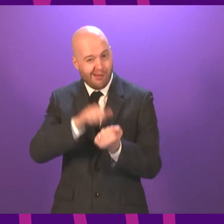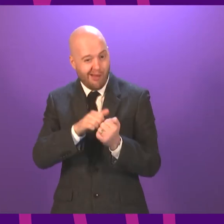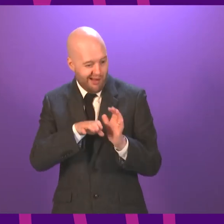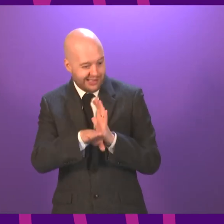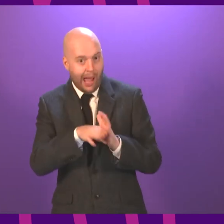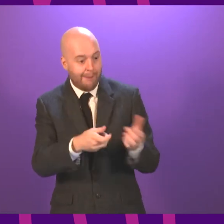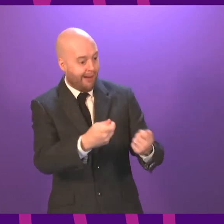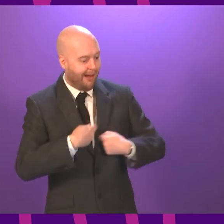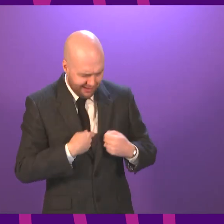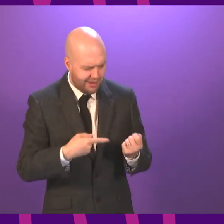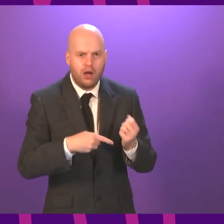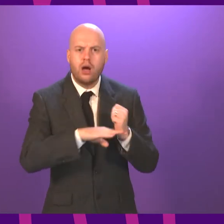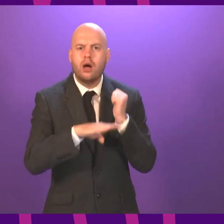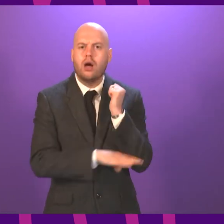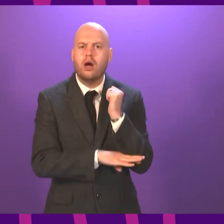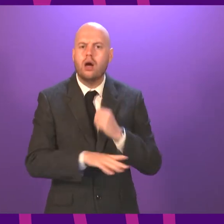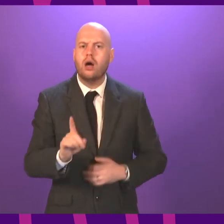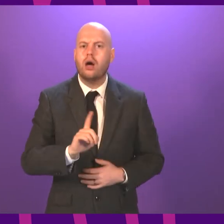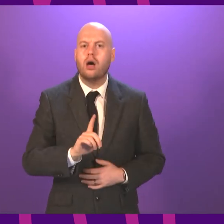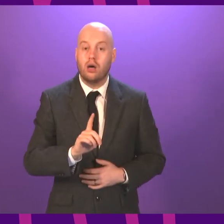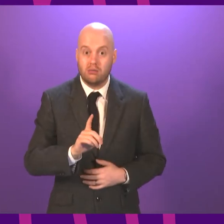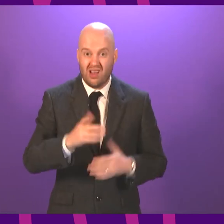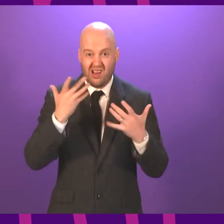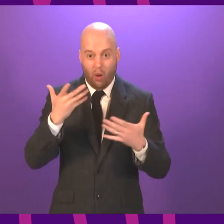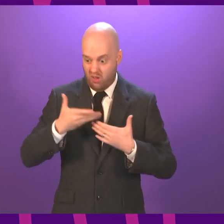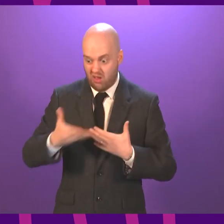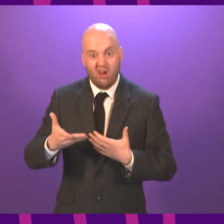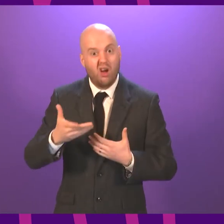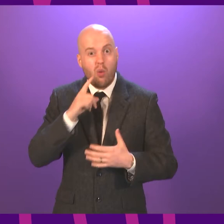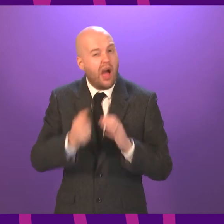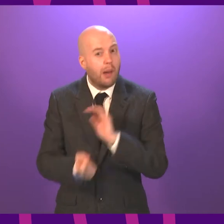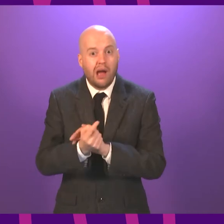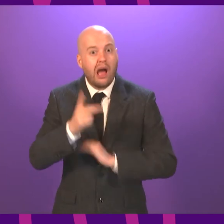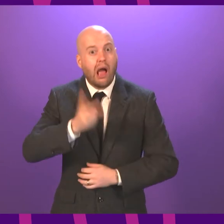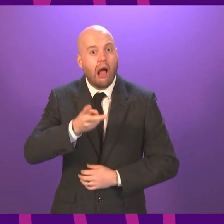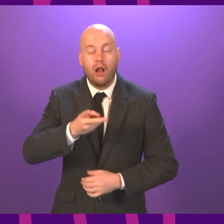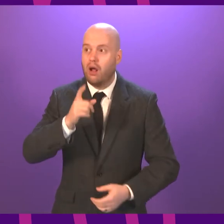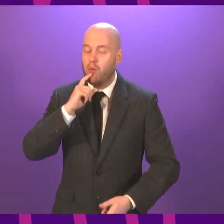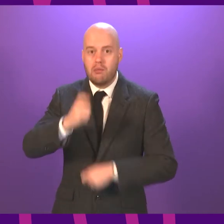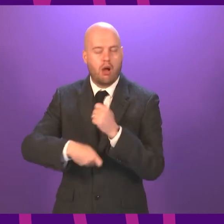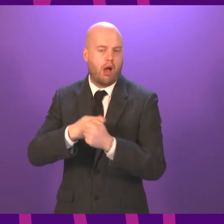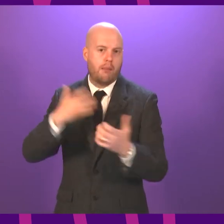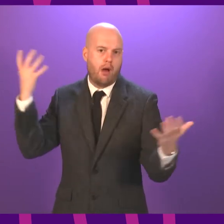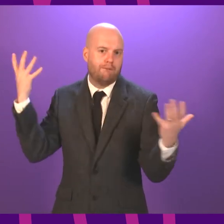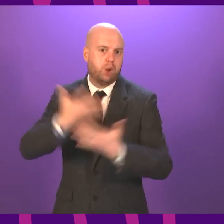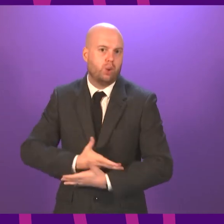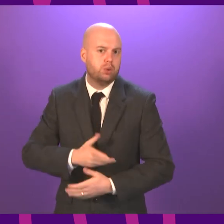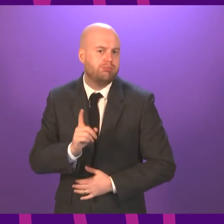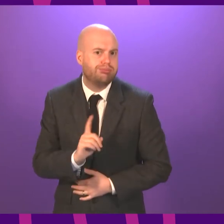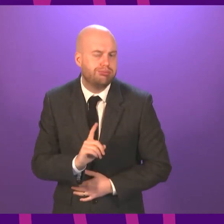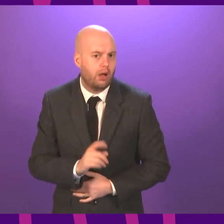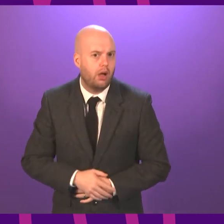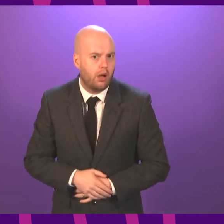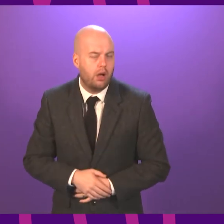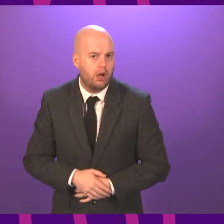not be shared by thousands more who are now facing what looks like another year of grey's chaos and confusion. Last night, Leon